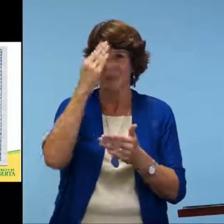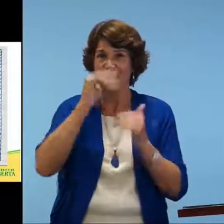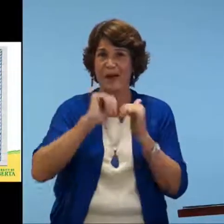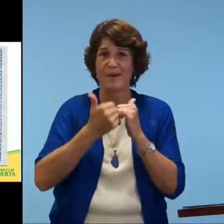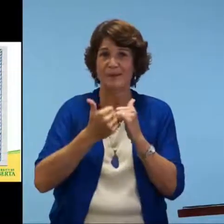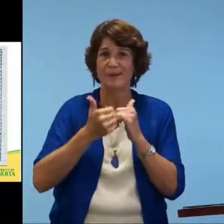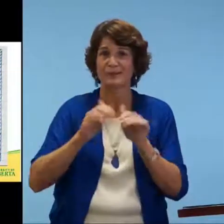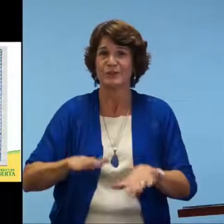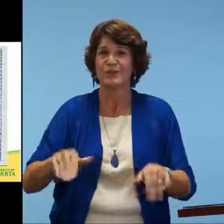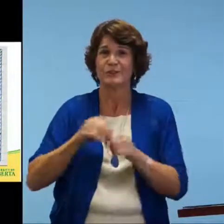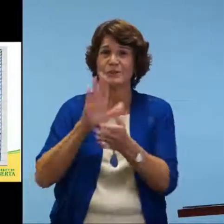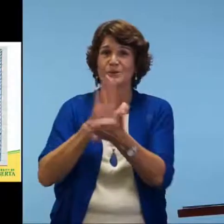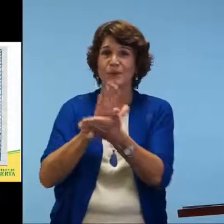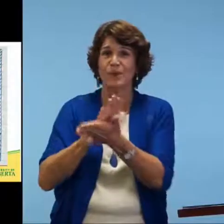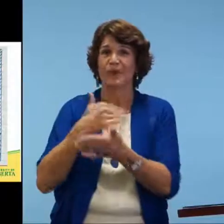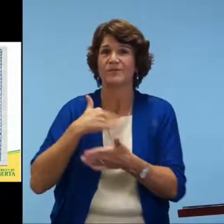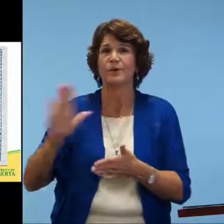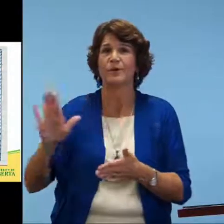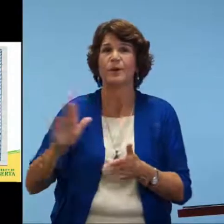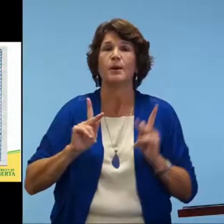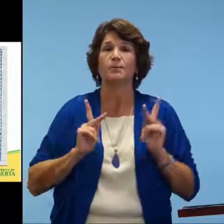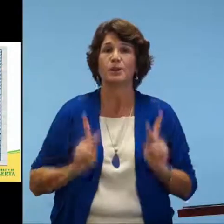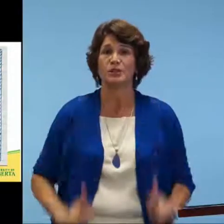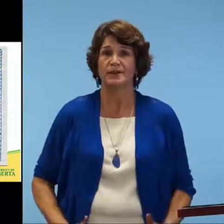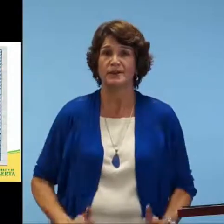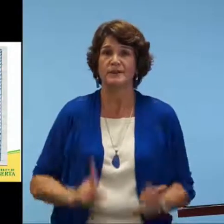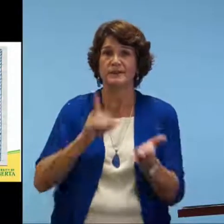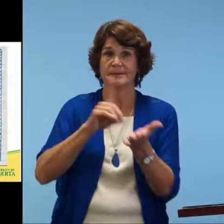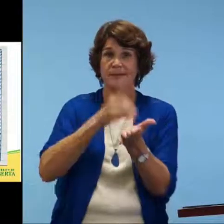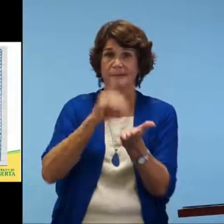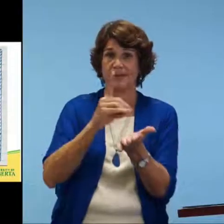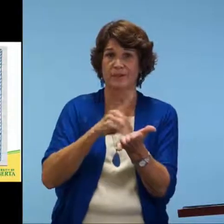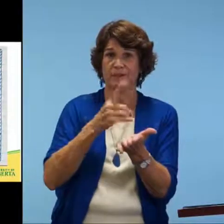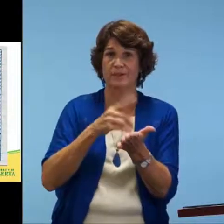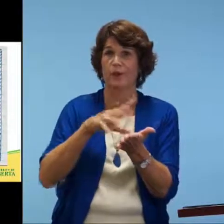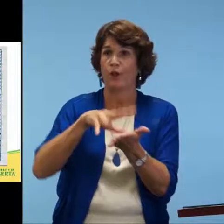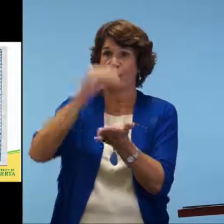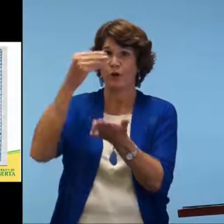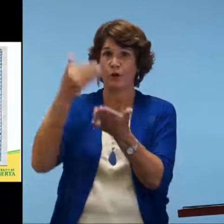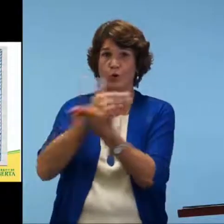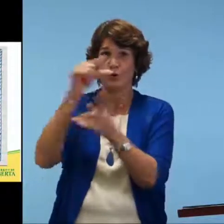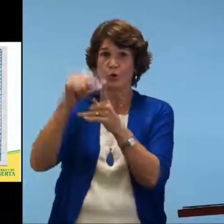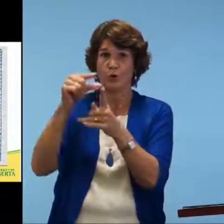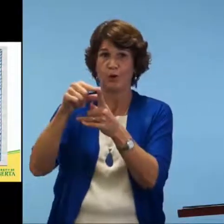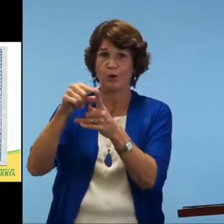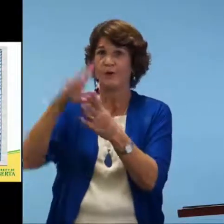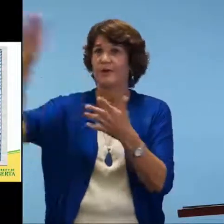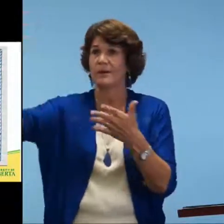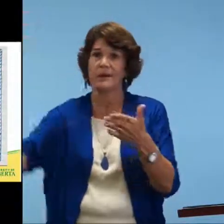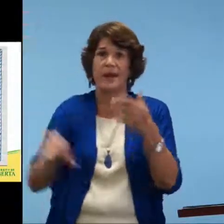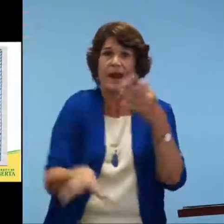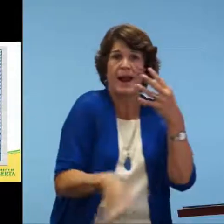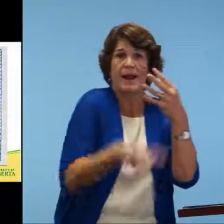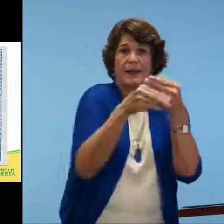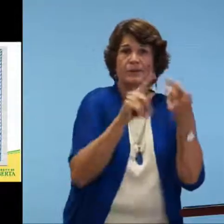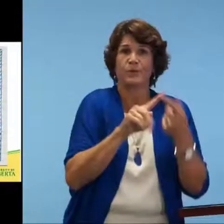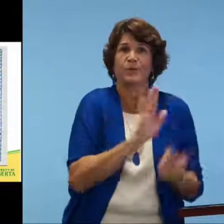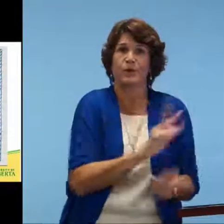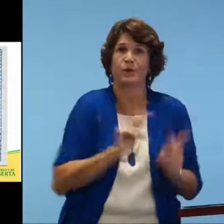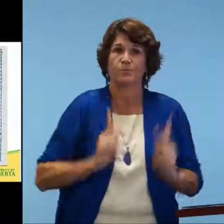develop their own personal dictionary. We know that at school, kids will start to develop their own personal dictionary. Each time they learn a